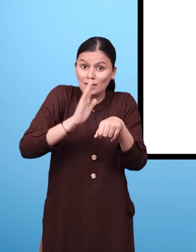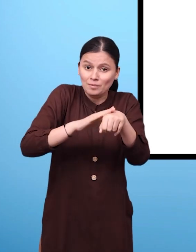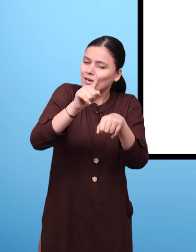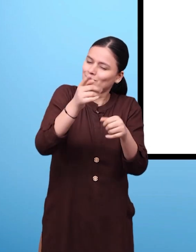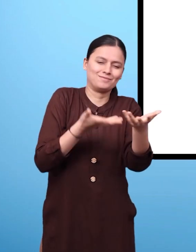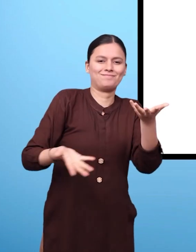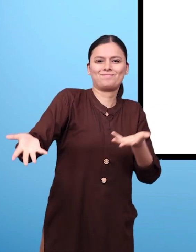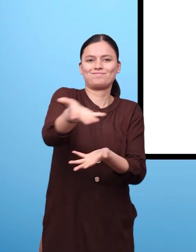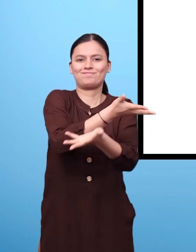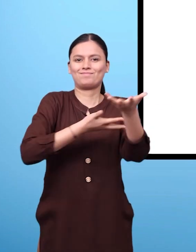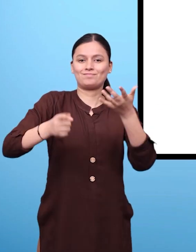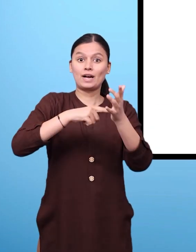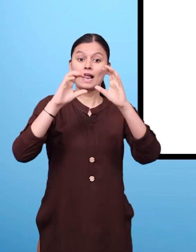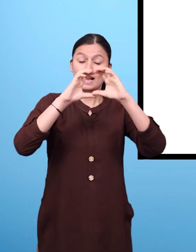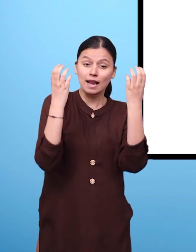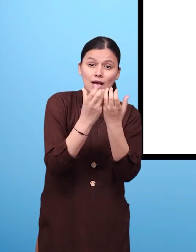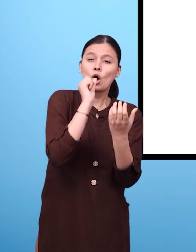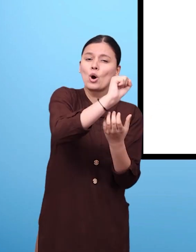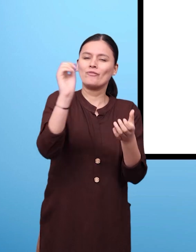Share your experiences with your classmates